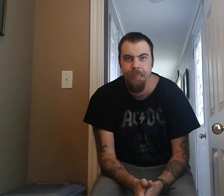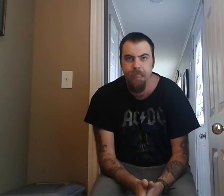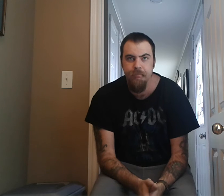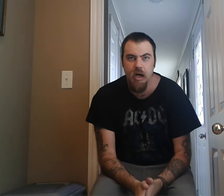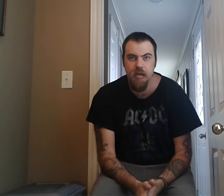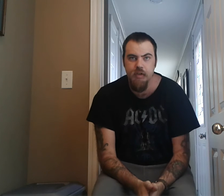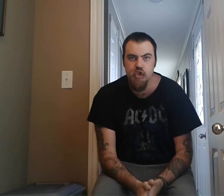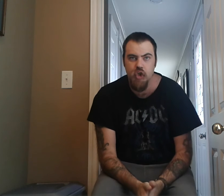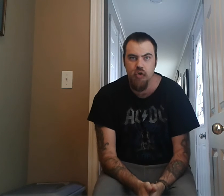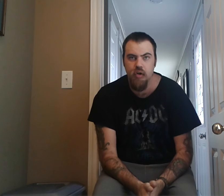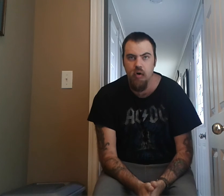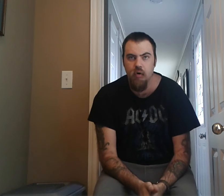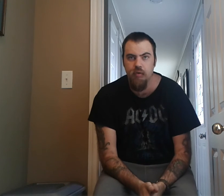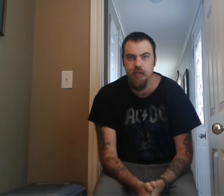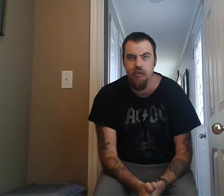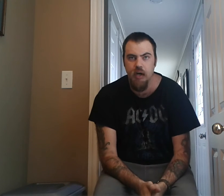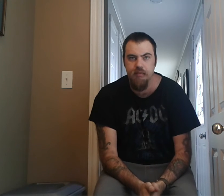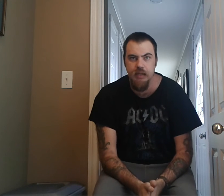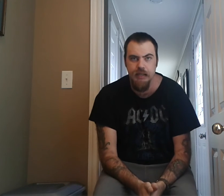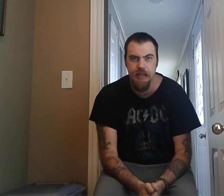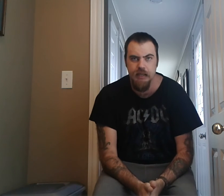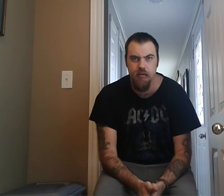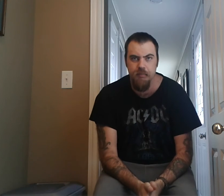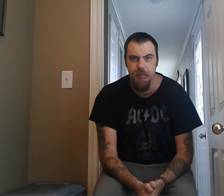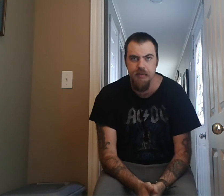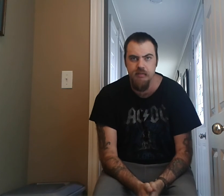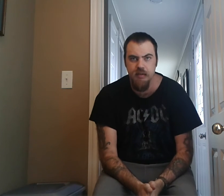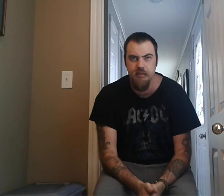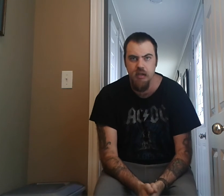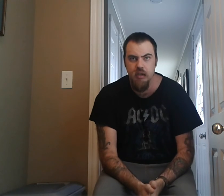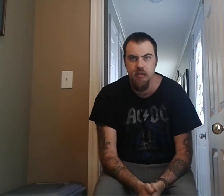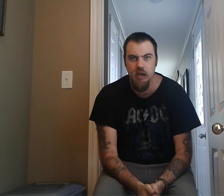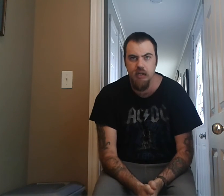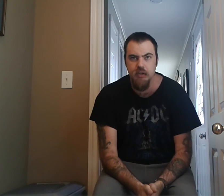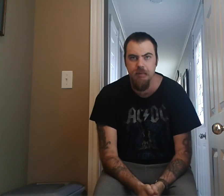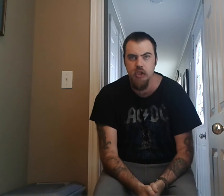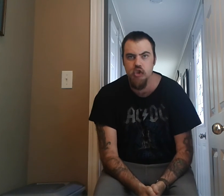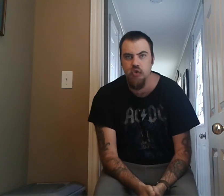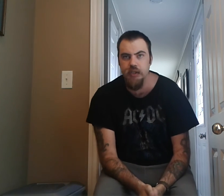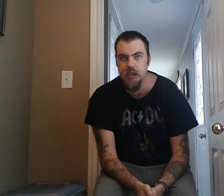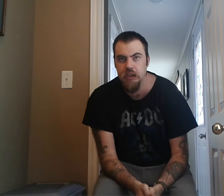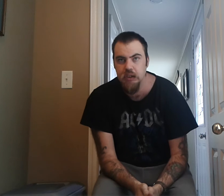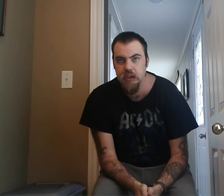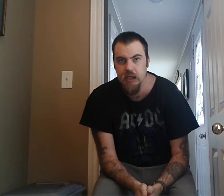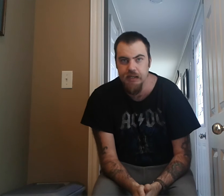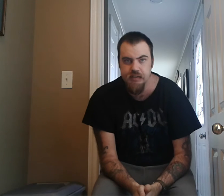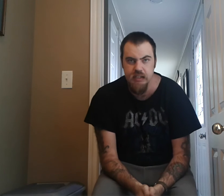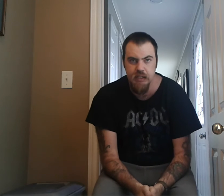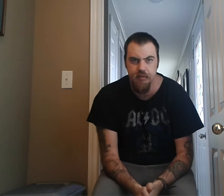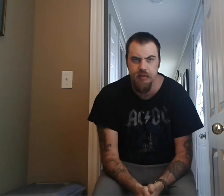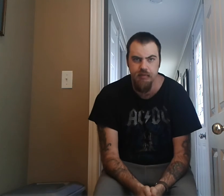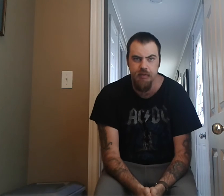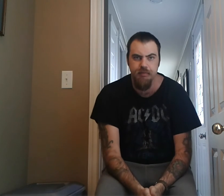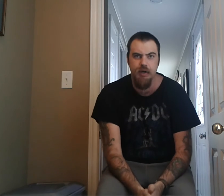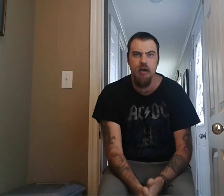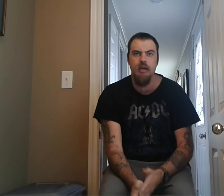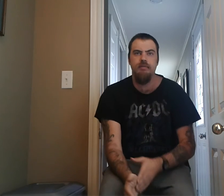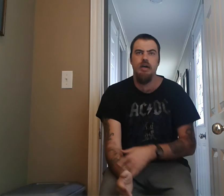Bachman Turner Overdrive, Taking Care of Business Documentary, 1975. Um, that's